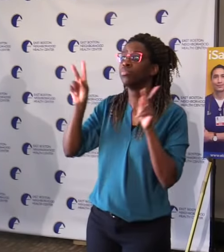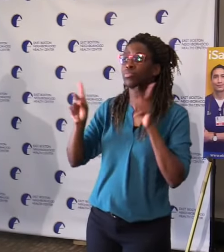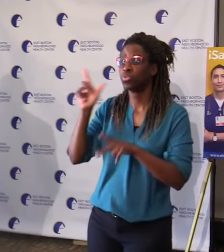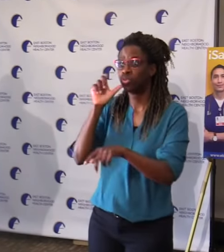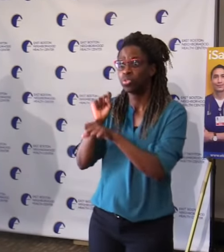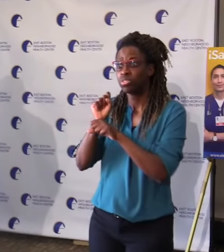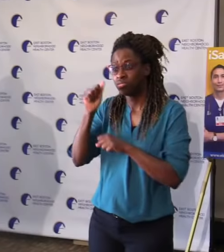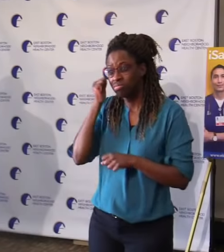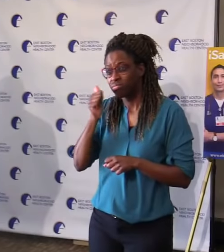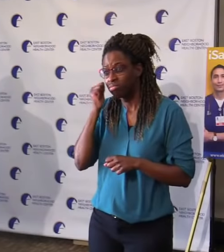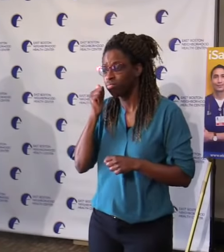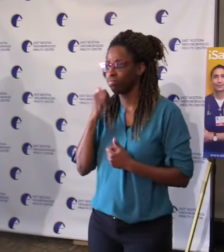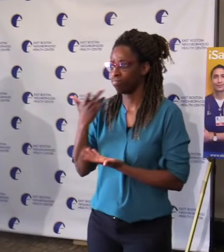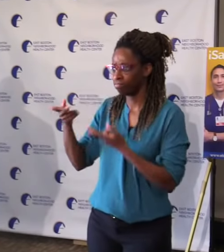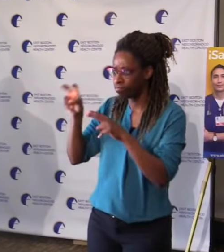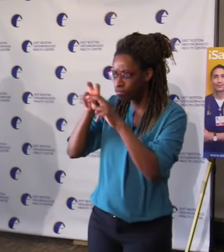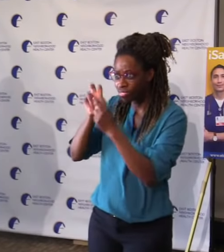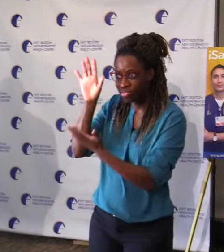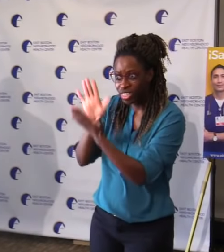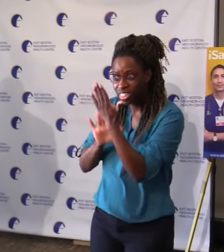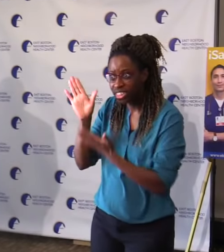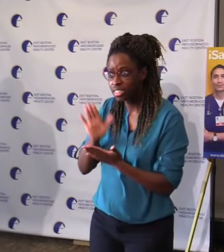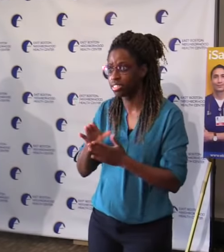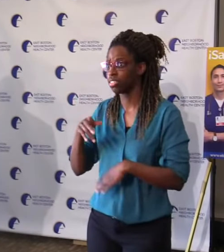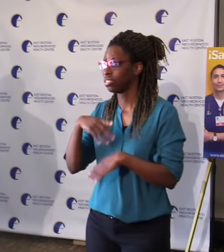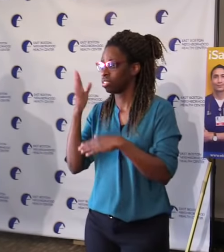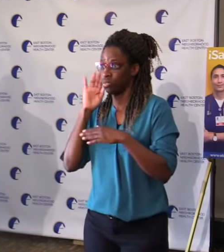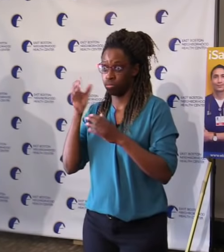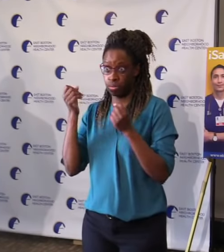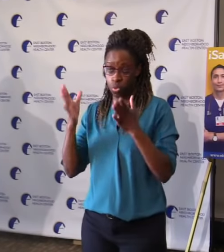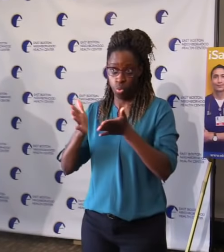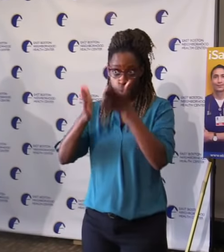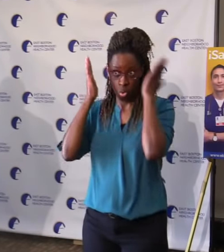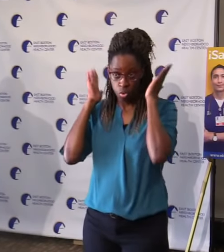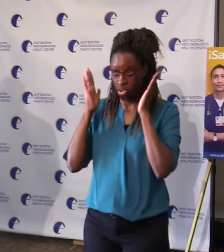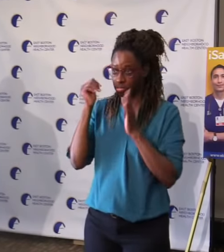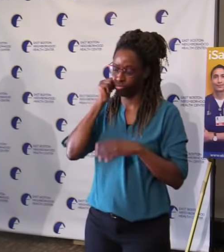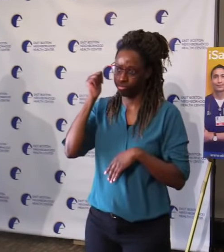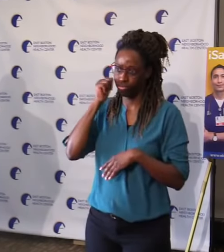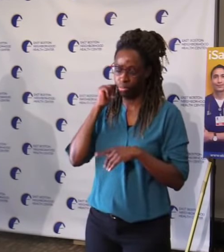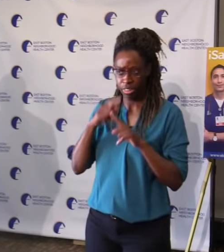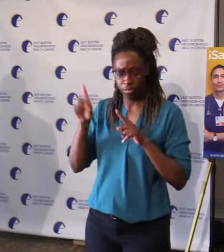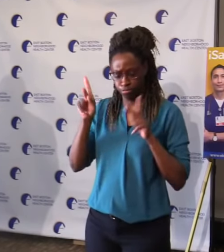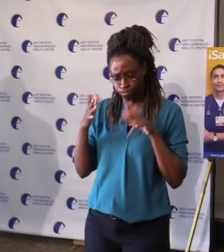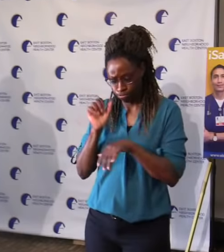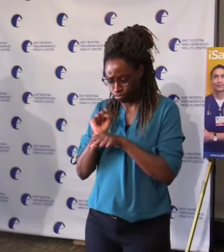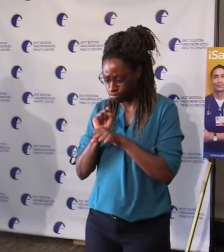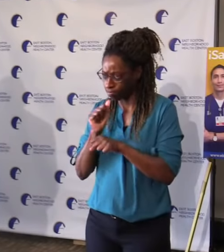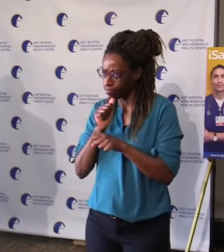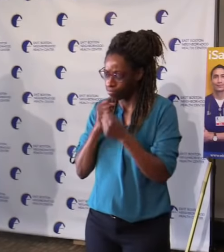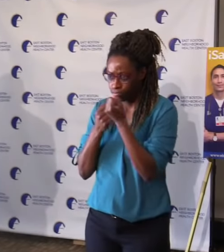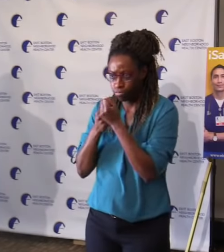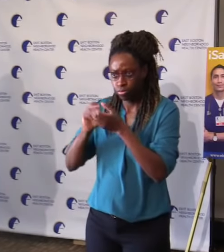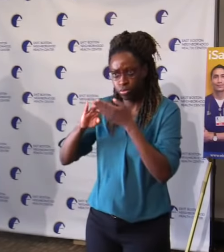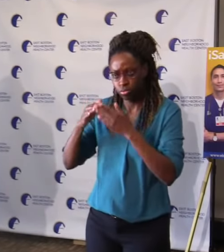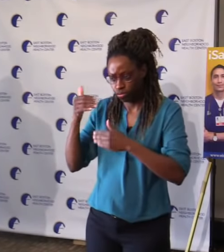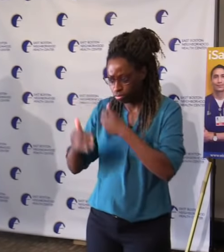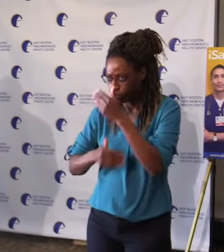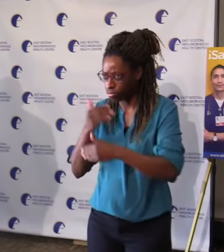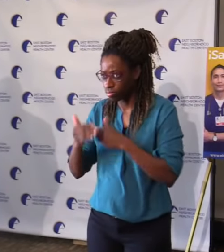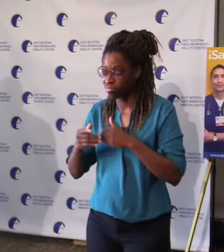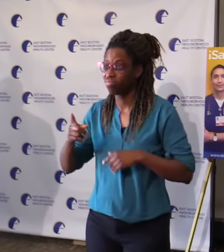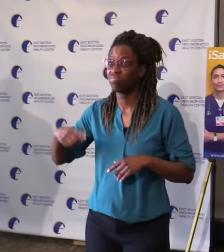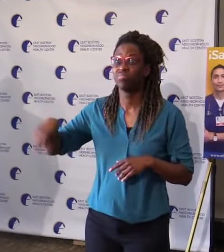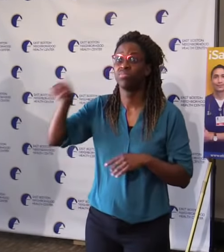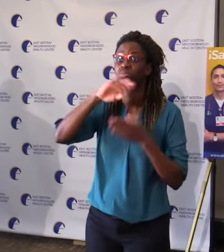no challenge is too daunting. To the health center staff across the Commonwealth, including those here at East Boston, we say thank